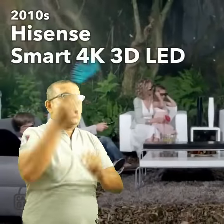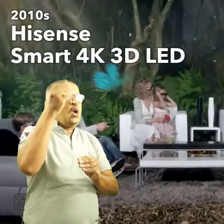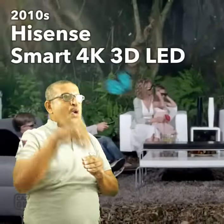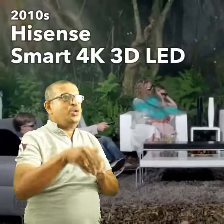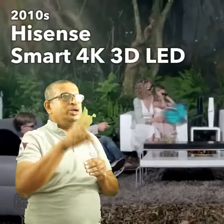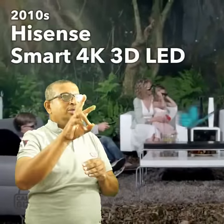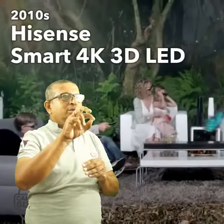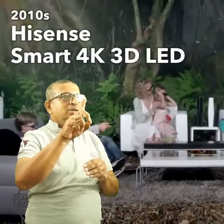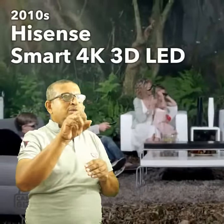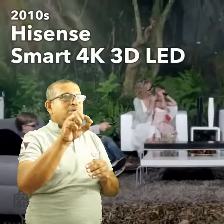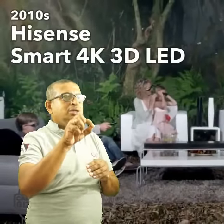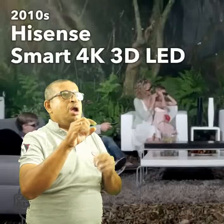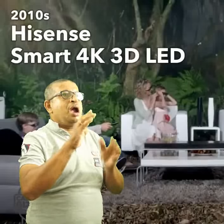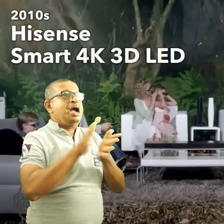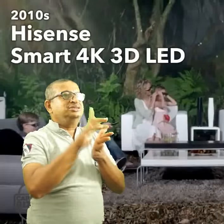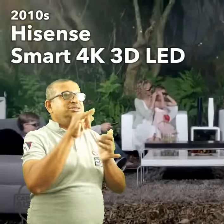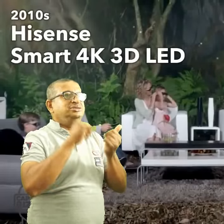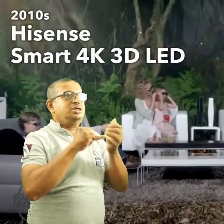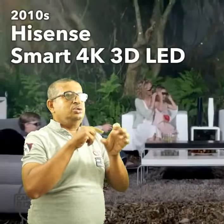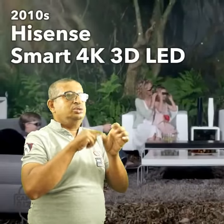which all had just been introduced.